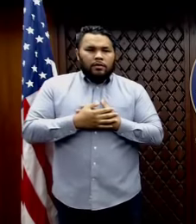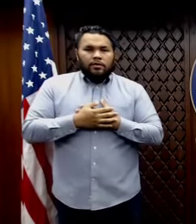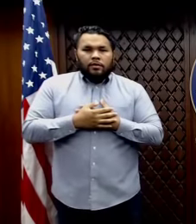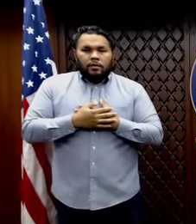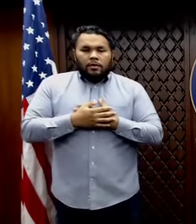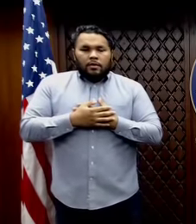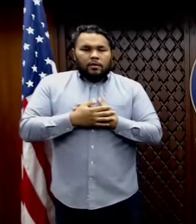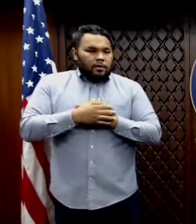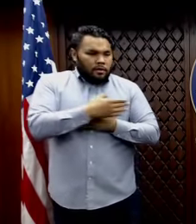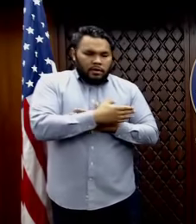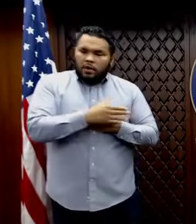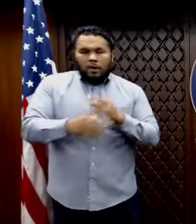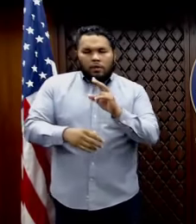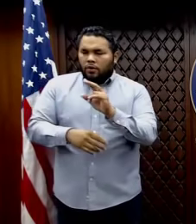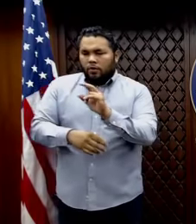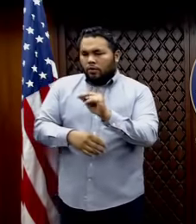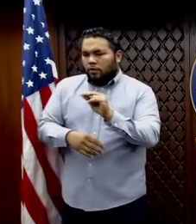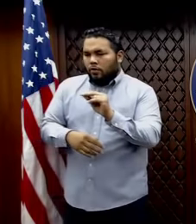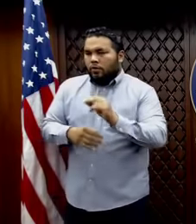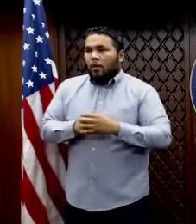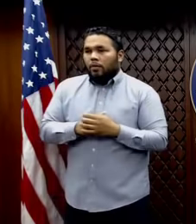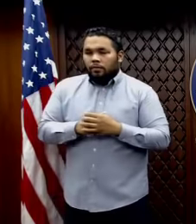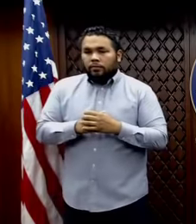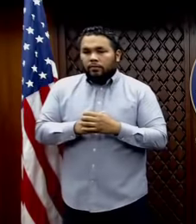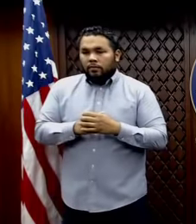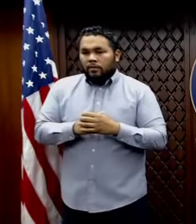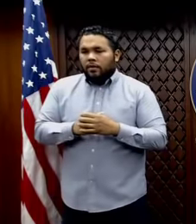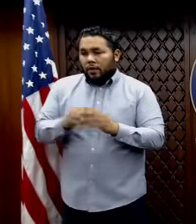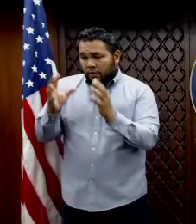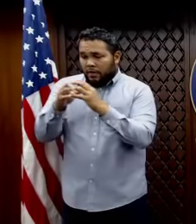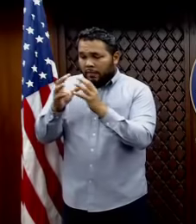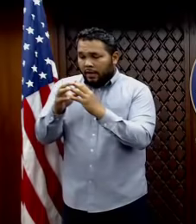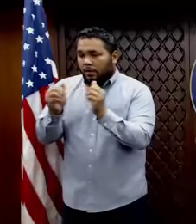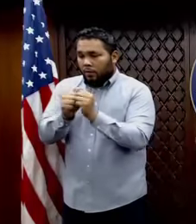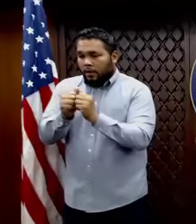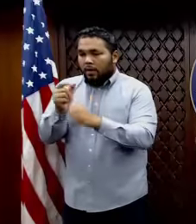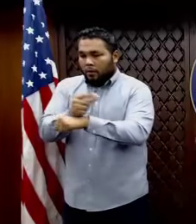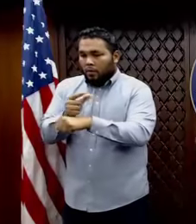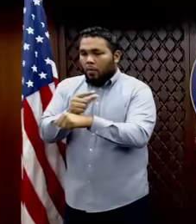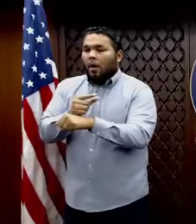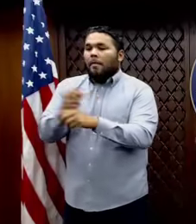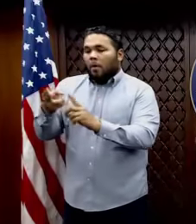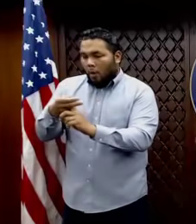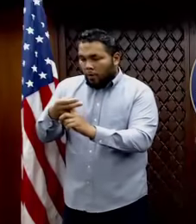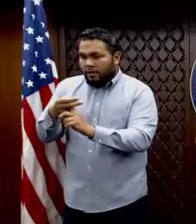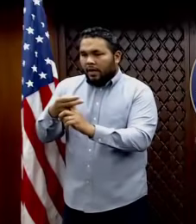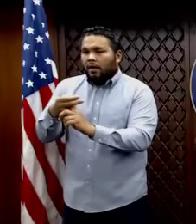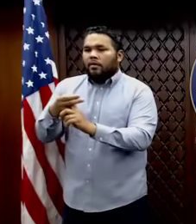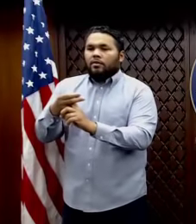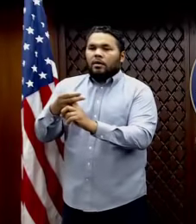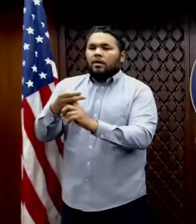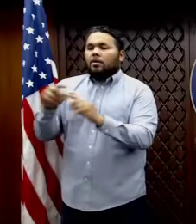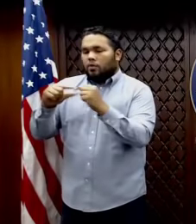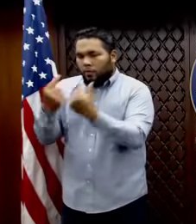specific hotel. I know that, uh, there was a meeting with the Guam hotel restaurant association group, the,